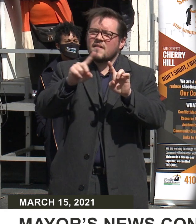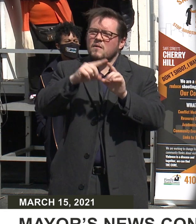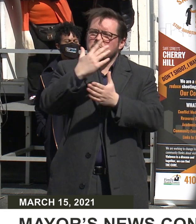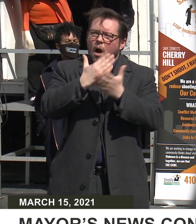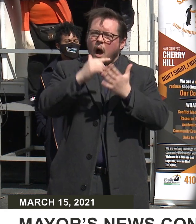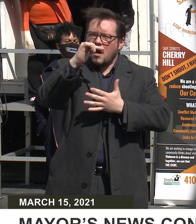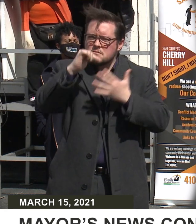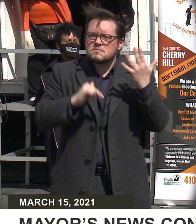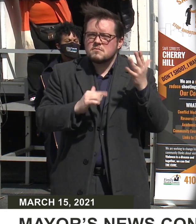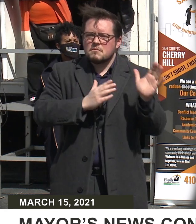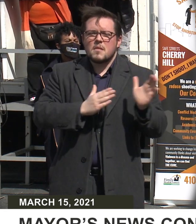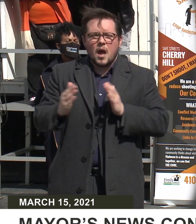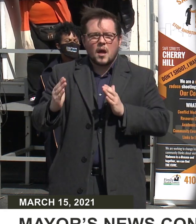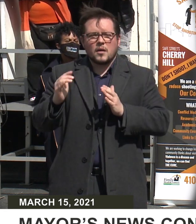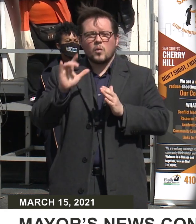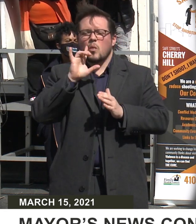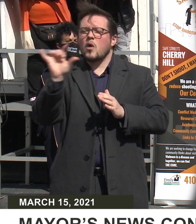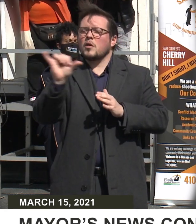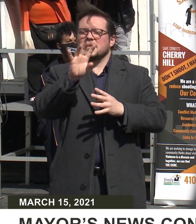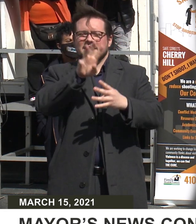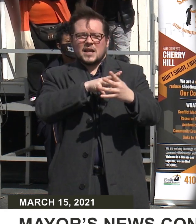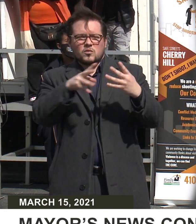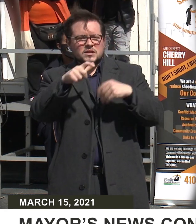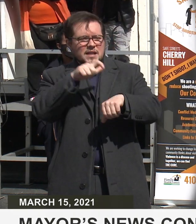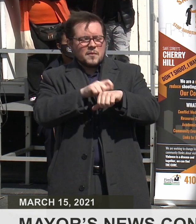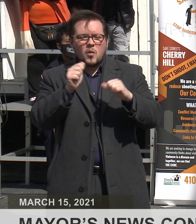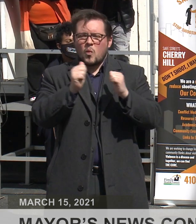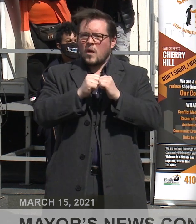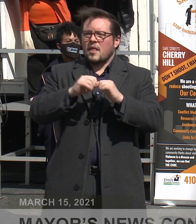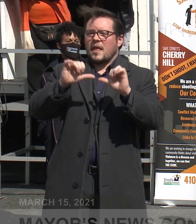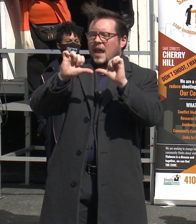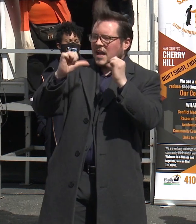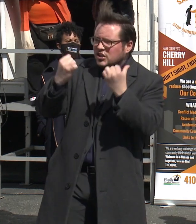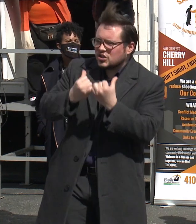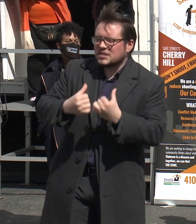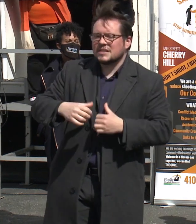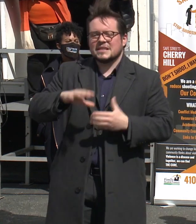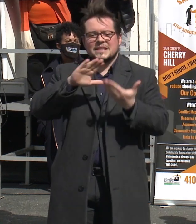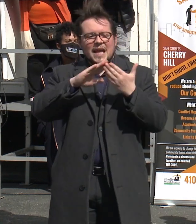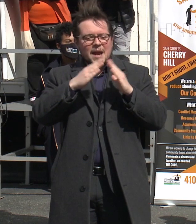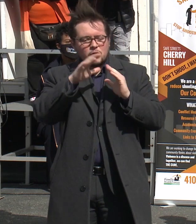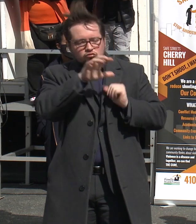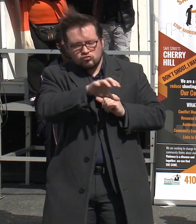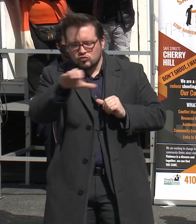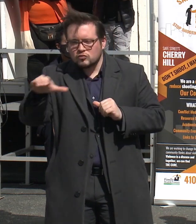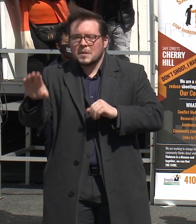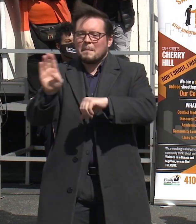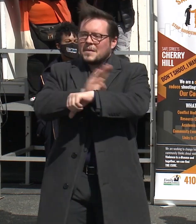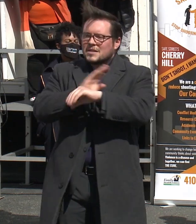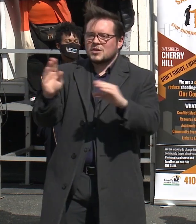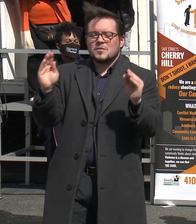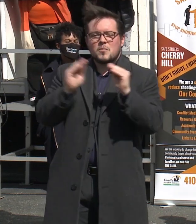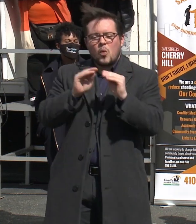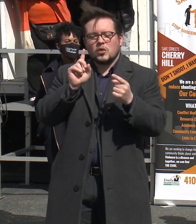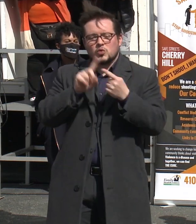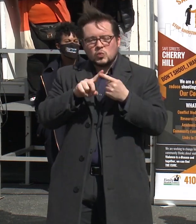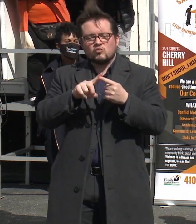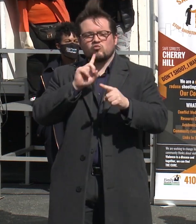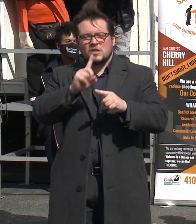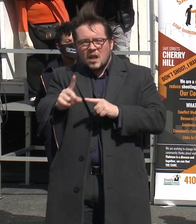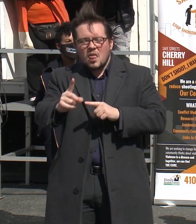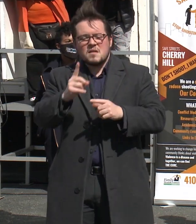We'll also be scheduling time with partner agencies, neighborhood associations, businesses, and more to workshop the plan.